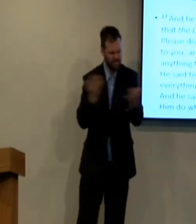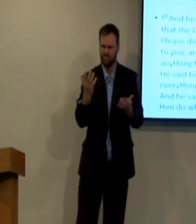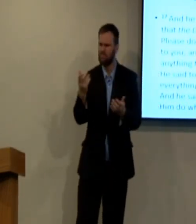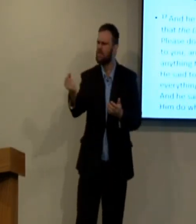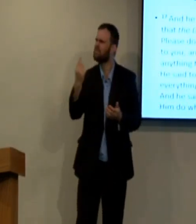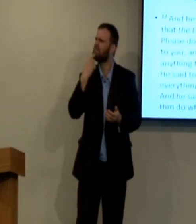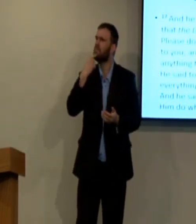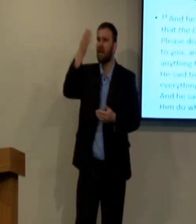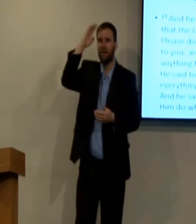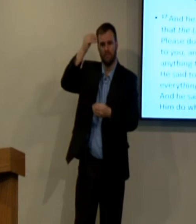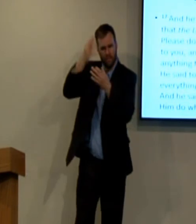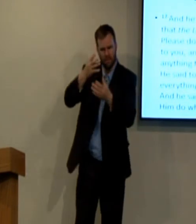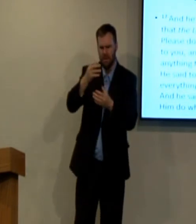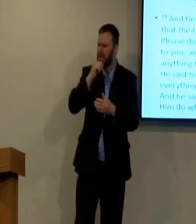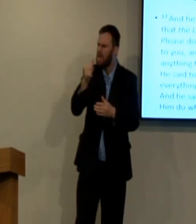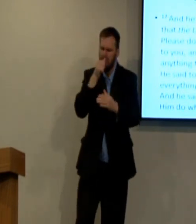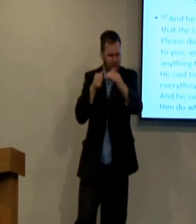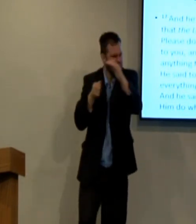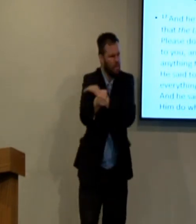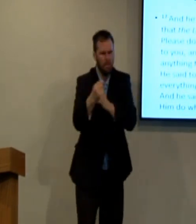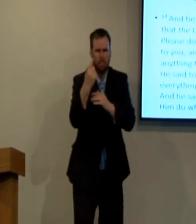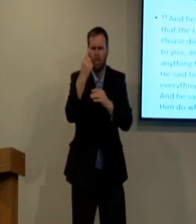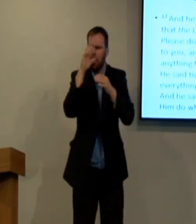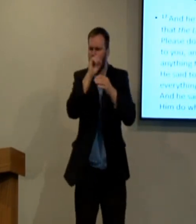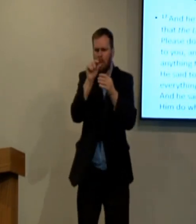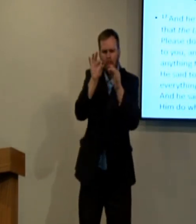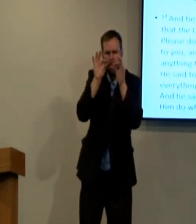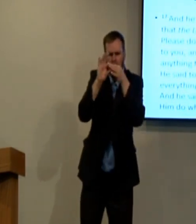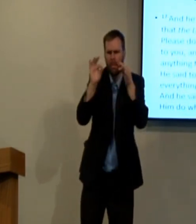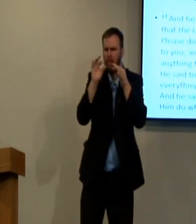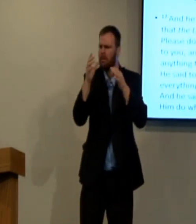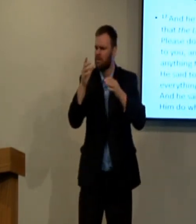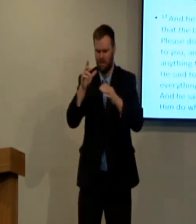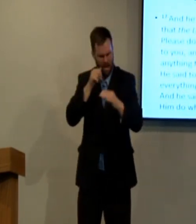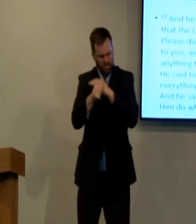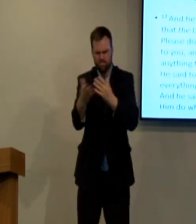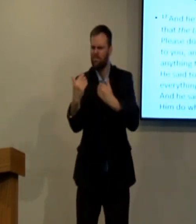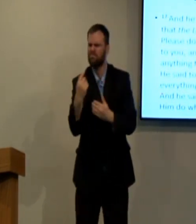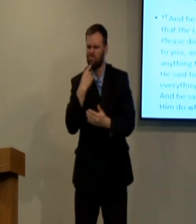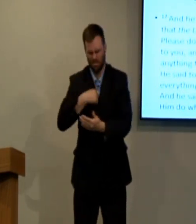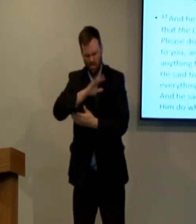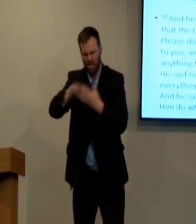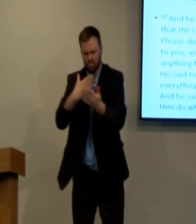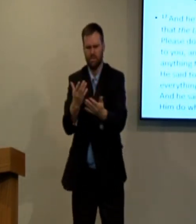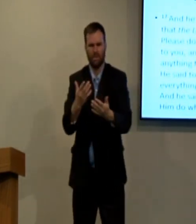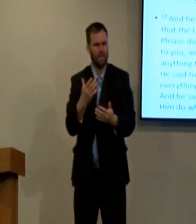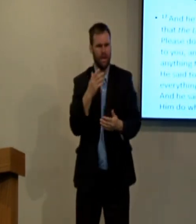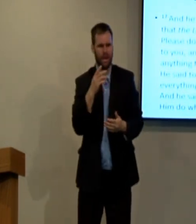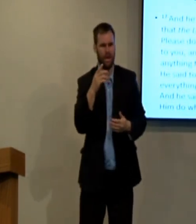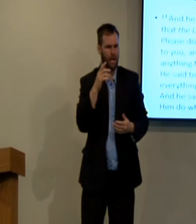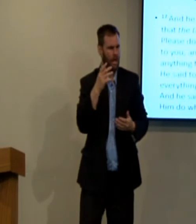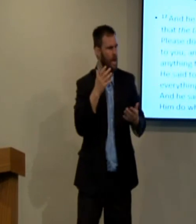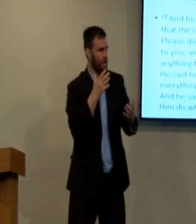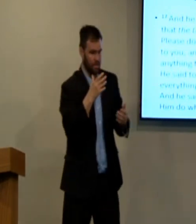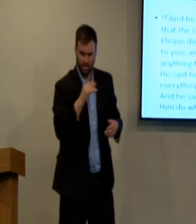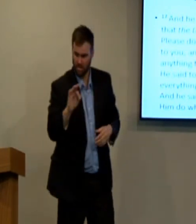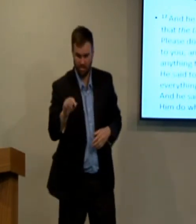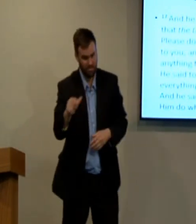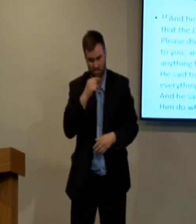And I'll just summarize this. Eli said, I must know everything the Lord spoke to you. Do not hide anything from me. Not one